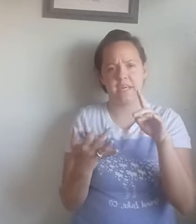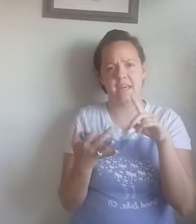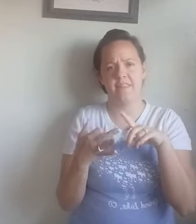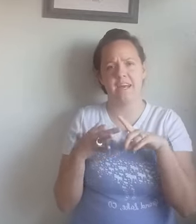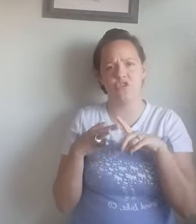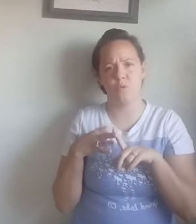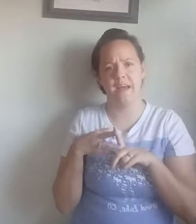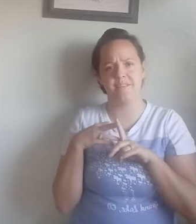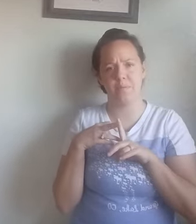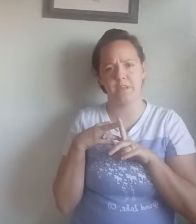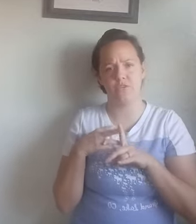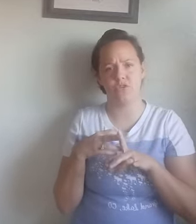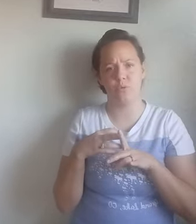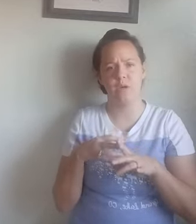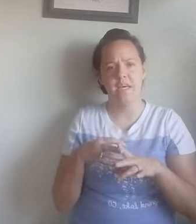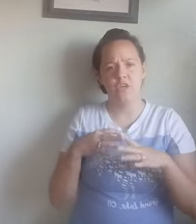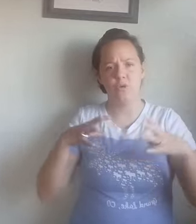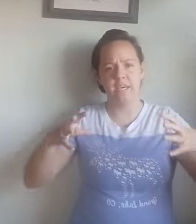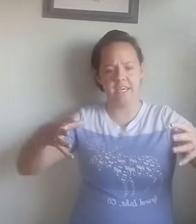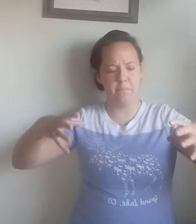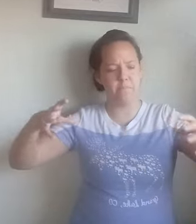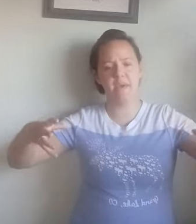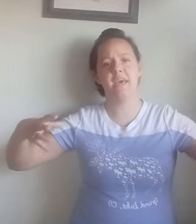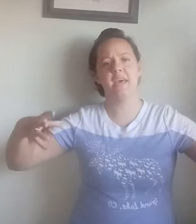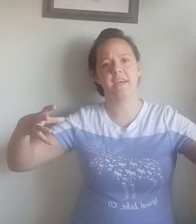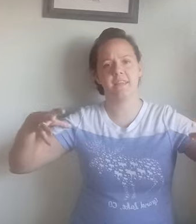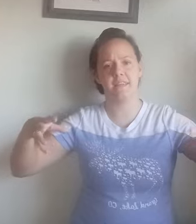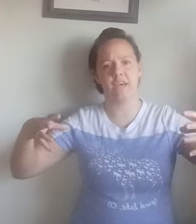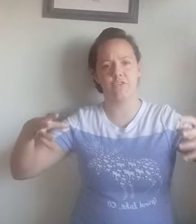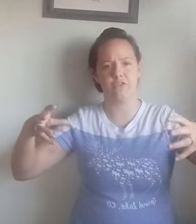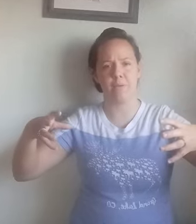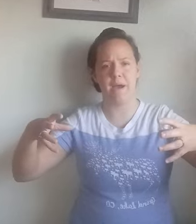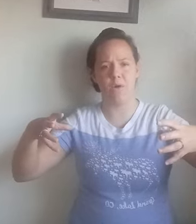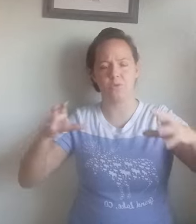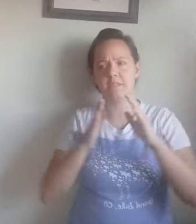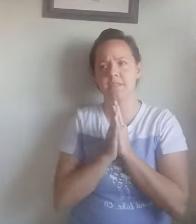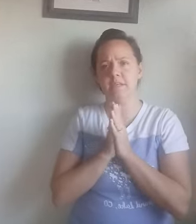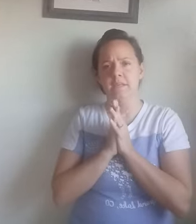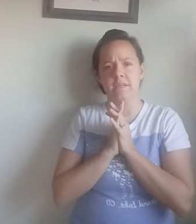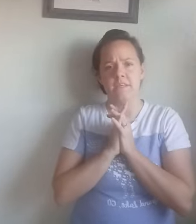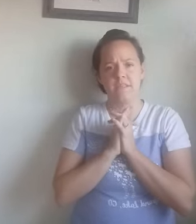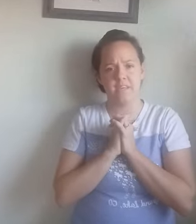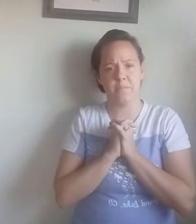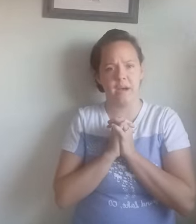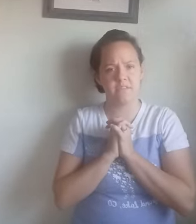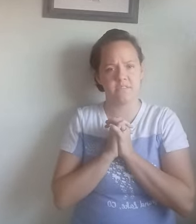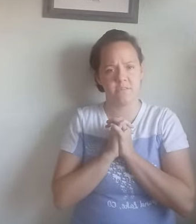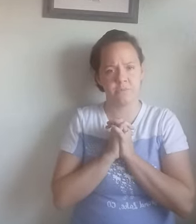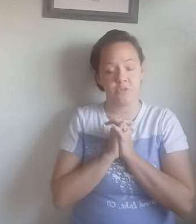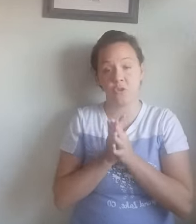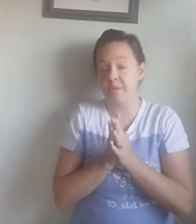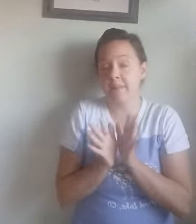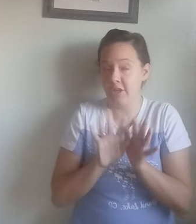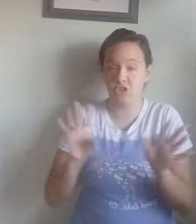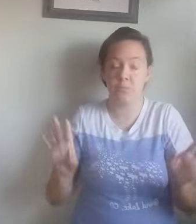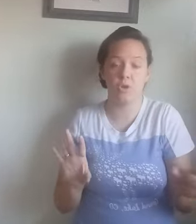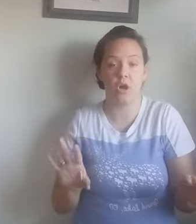and then at Joanne's I believe too, you can get a big thing for about 10 bucks. So it's not cheap yarn